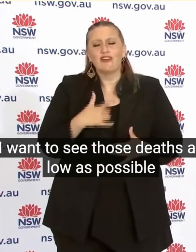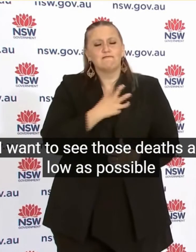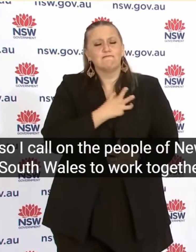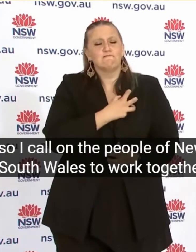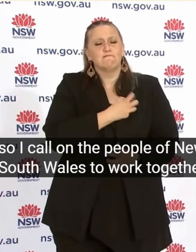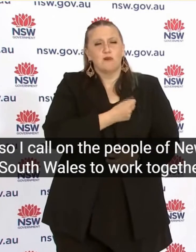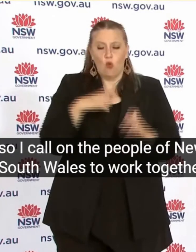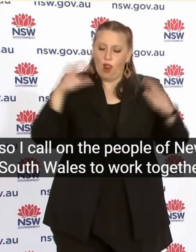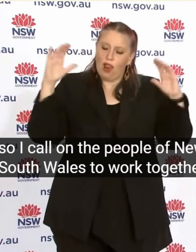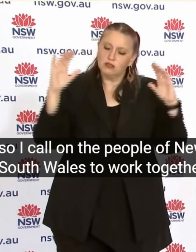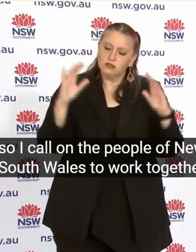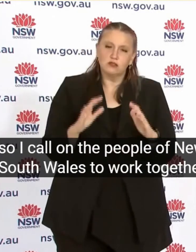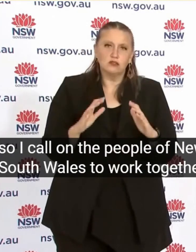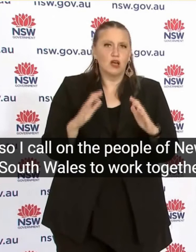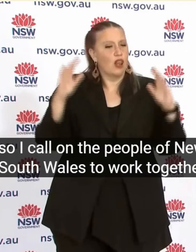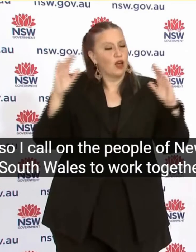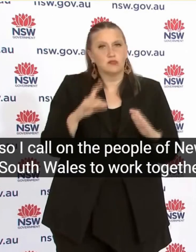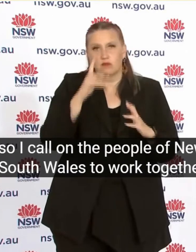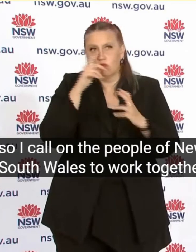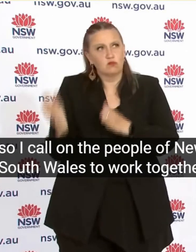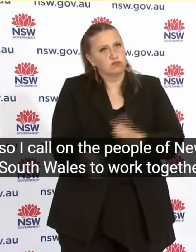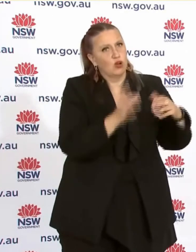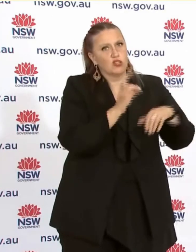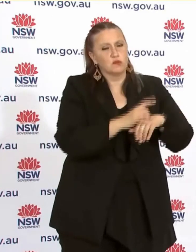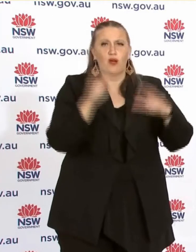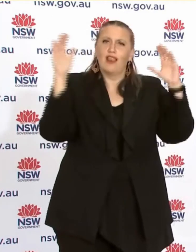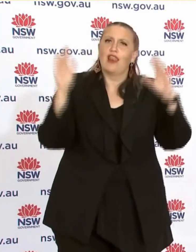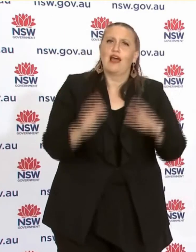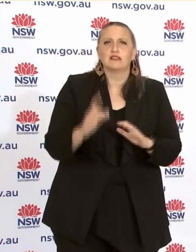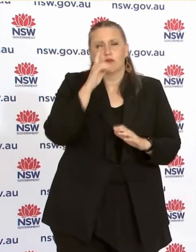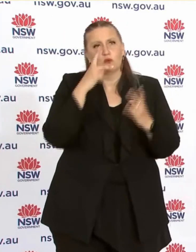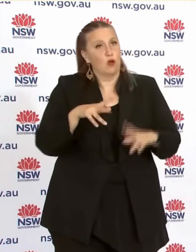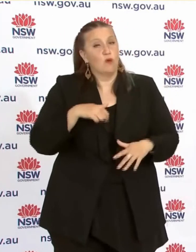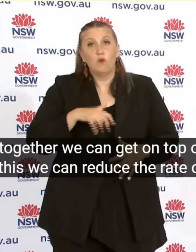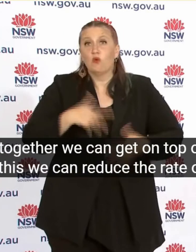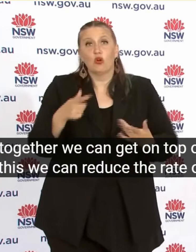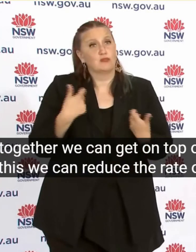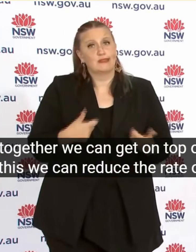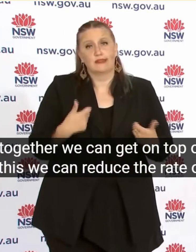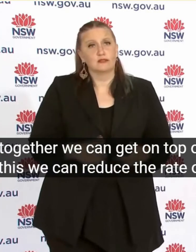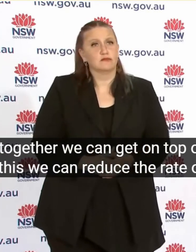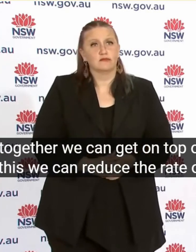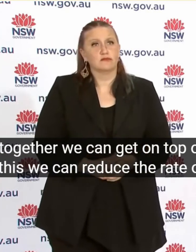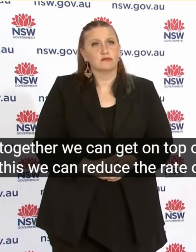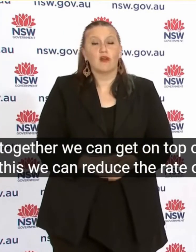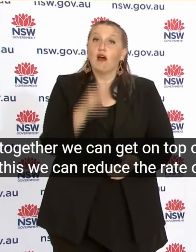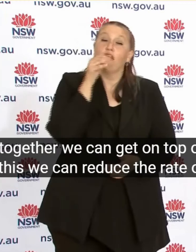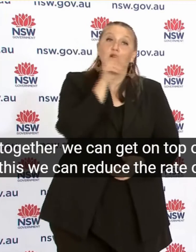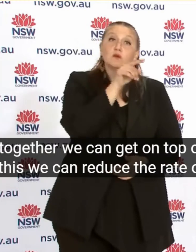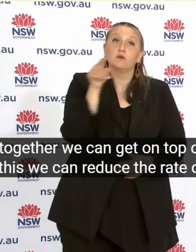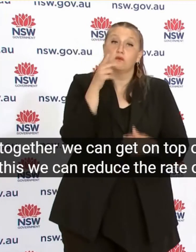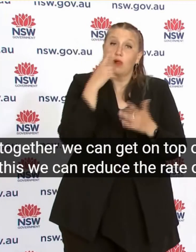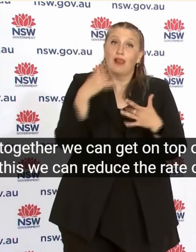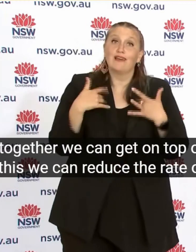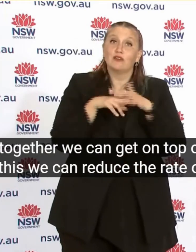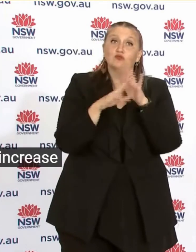So I call on The people of New South Wales To work together We can get on top of this We